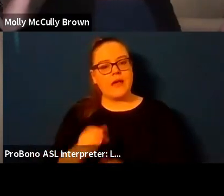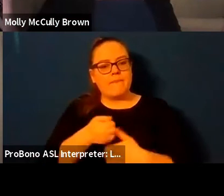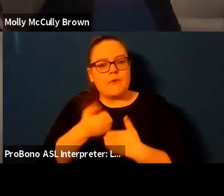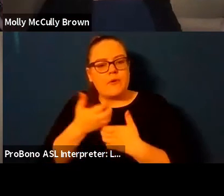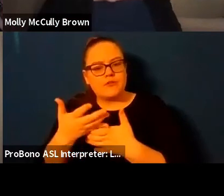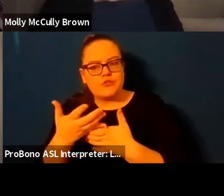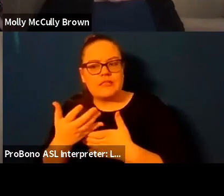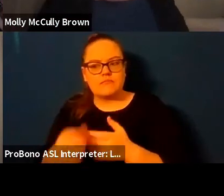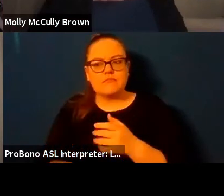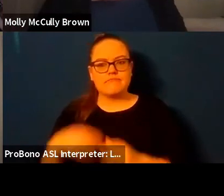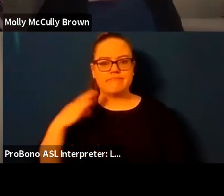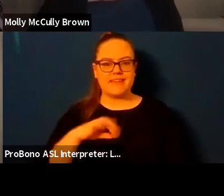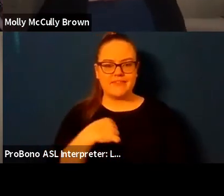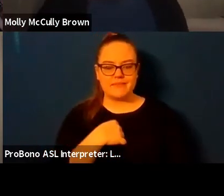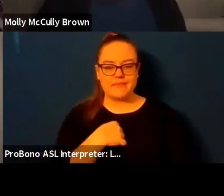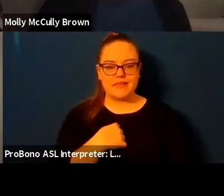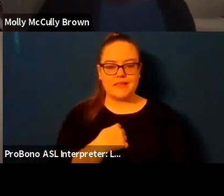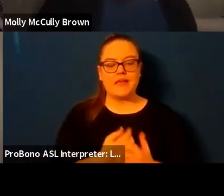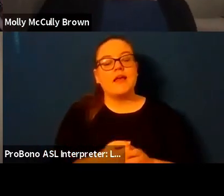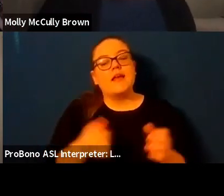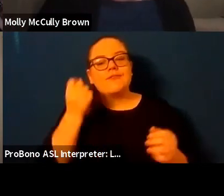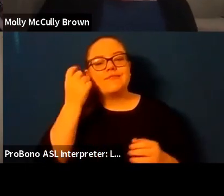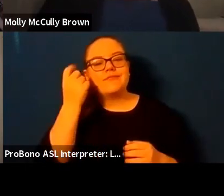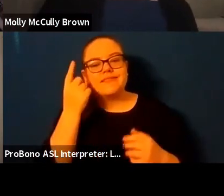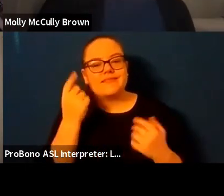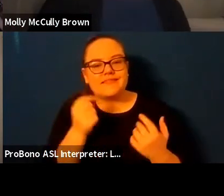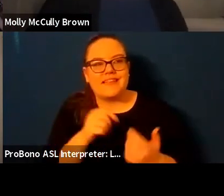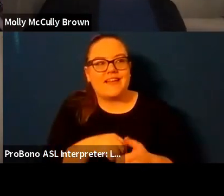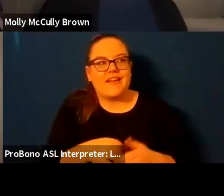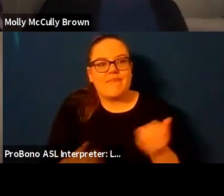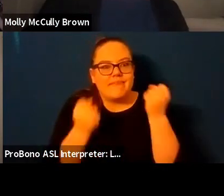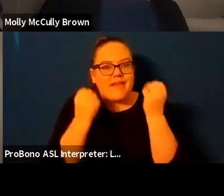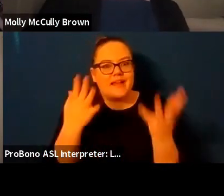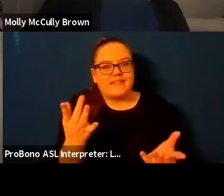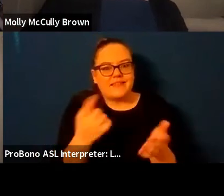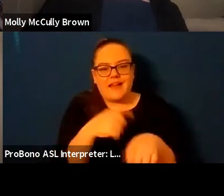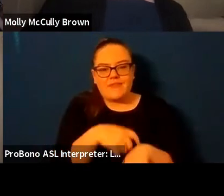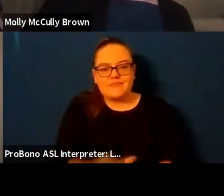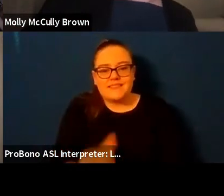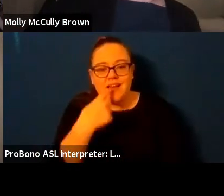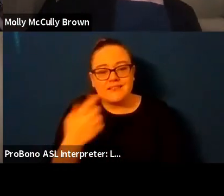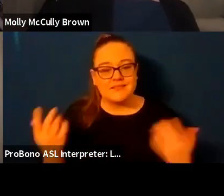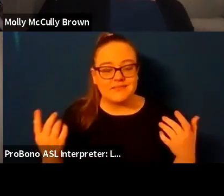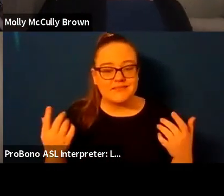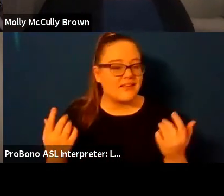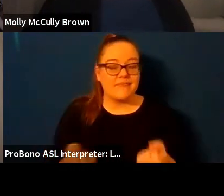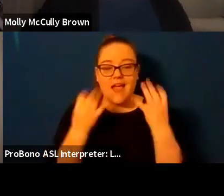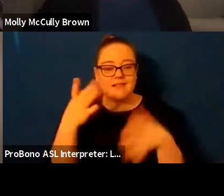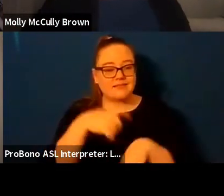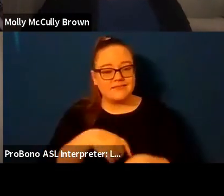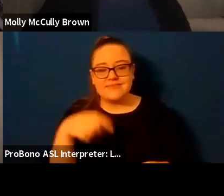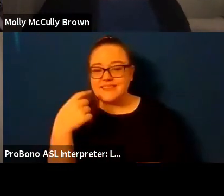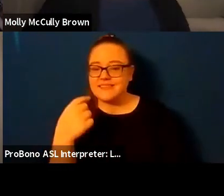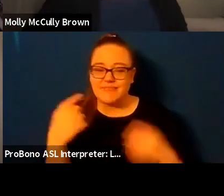and none of this is to say right but it like doesn't often blow or isn't often really painful um